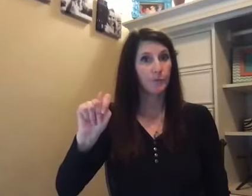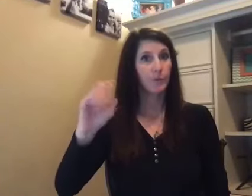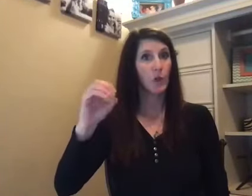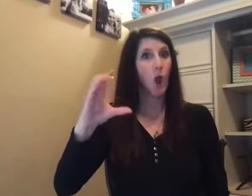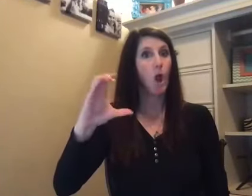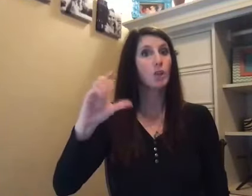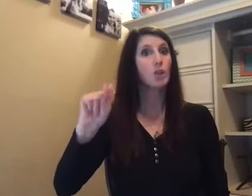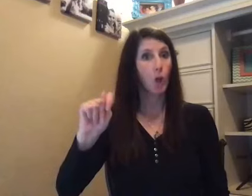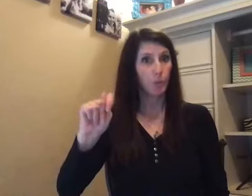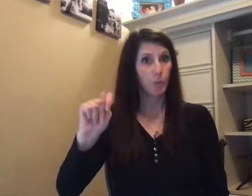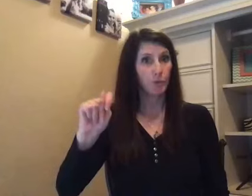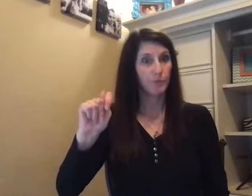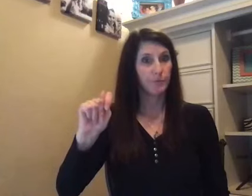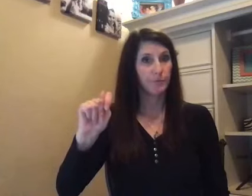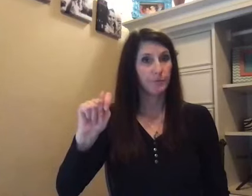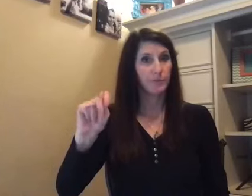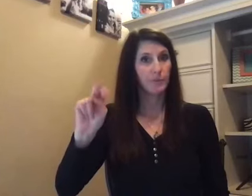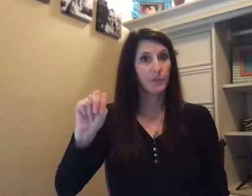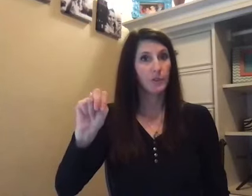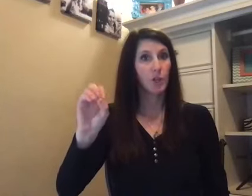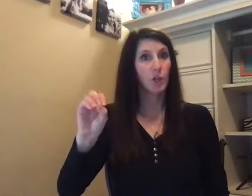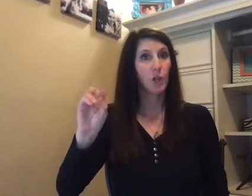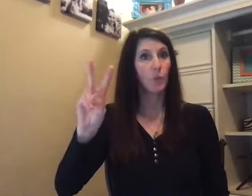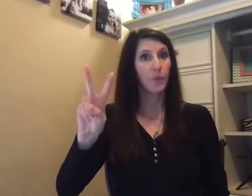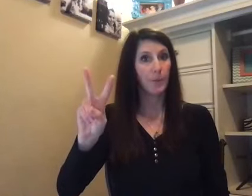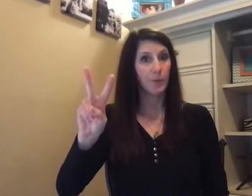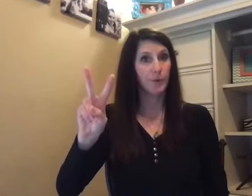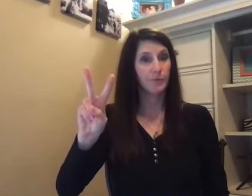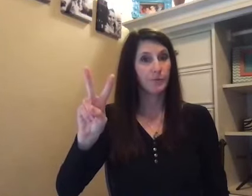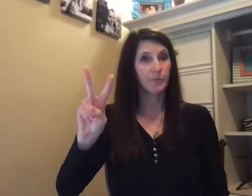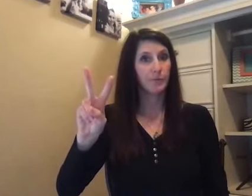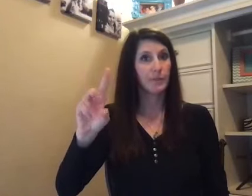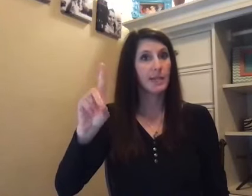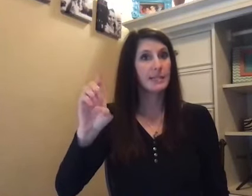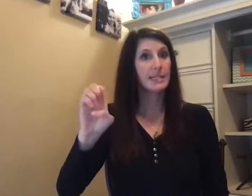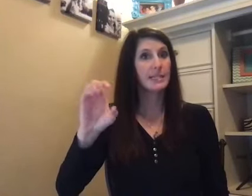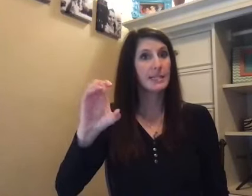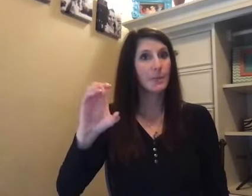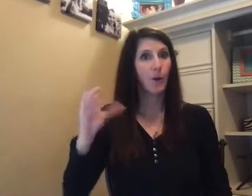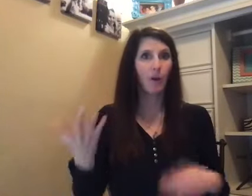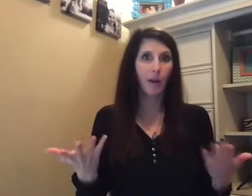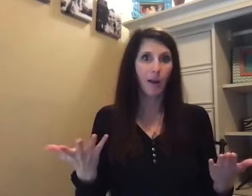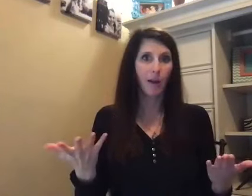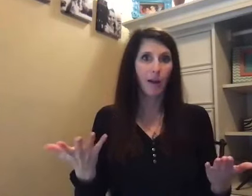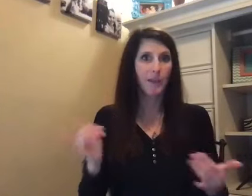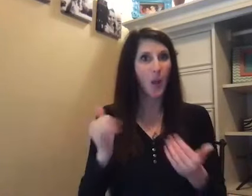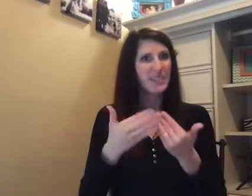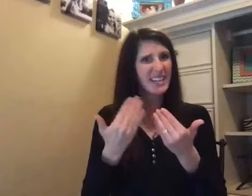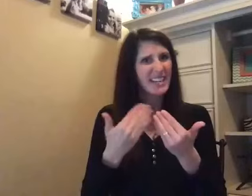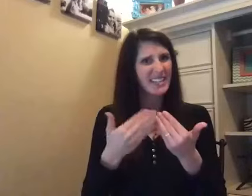October, November, December. That was easy.